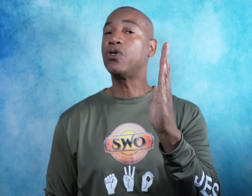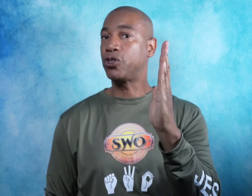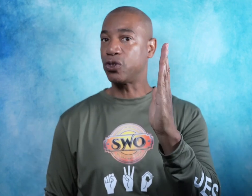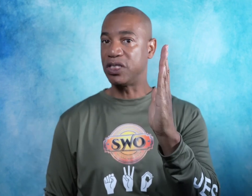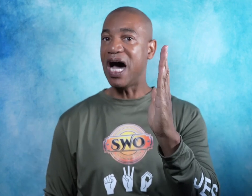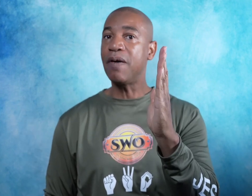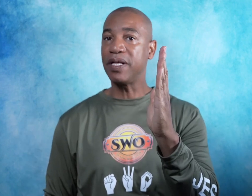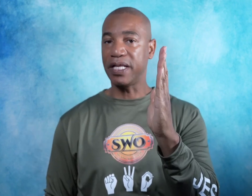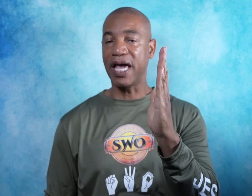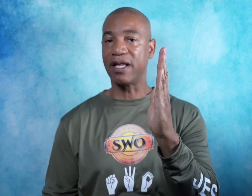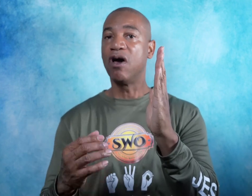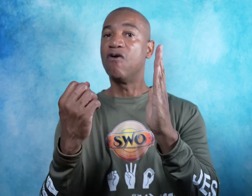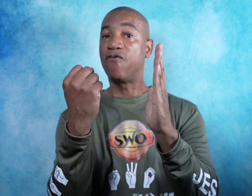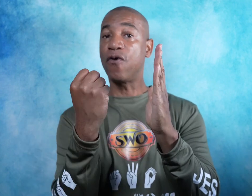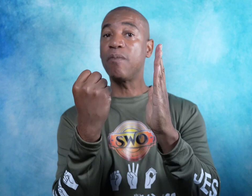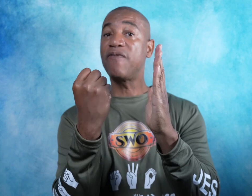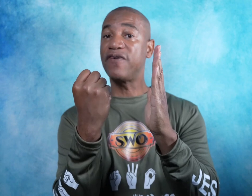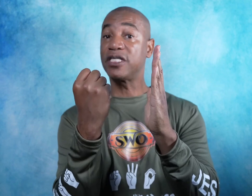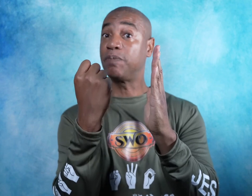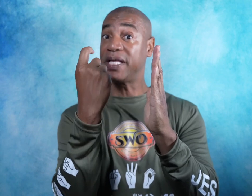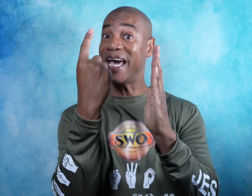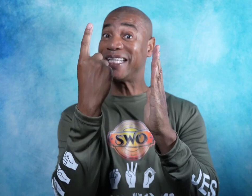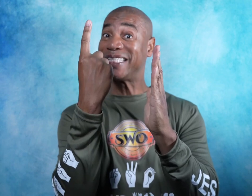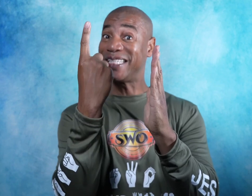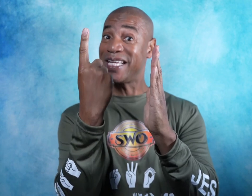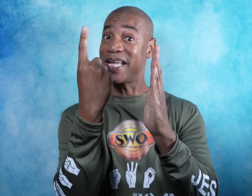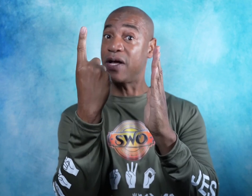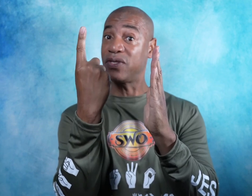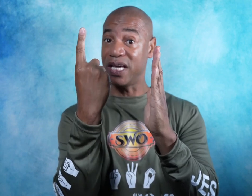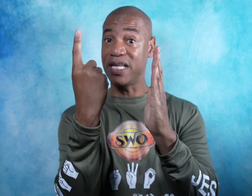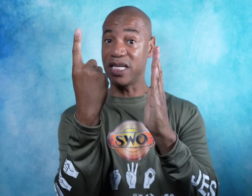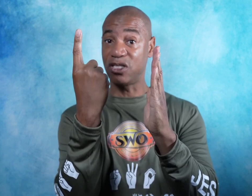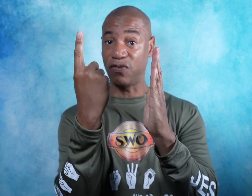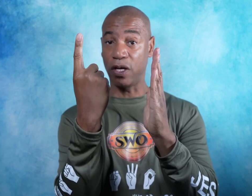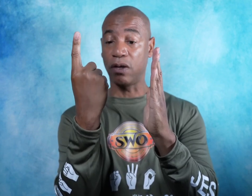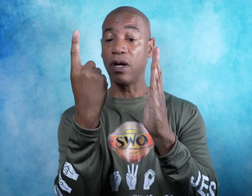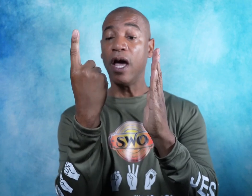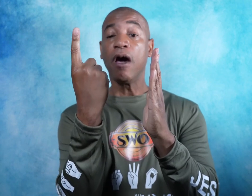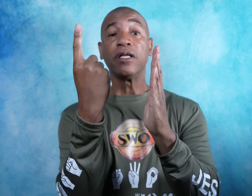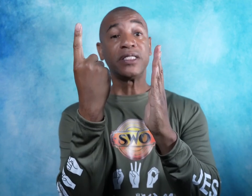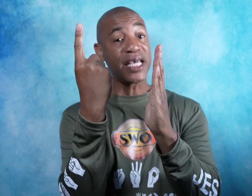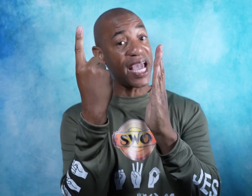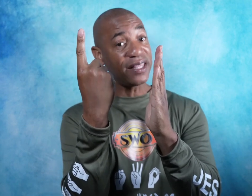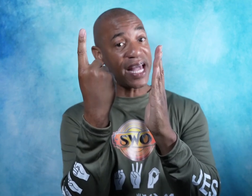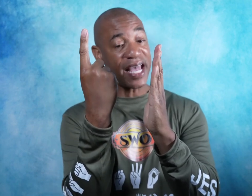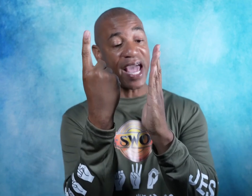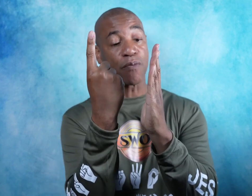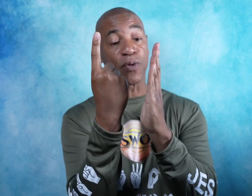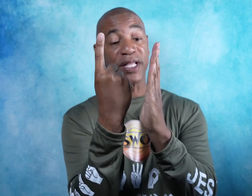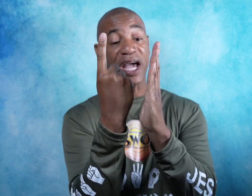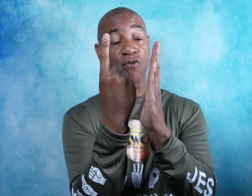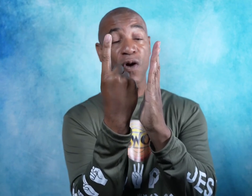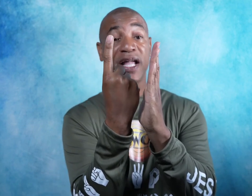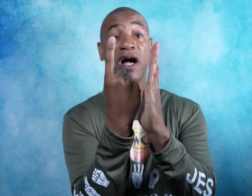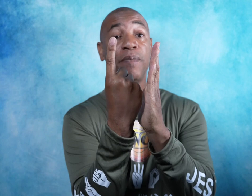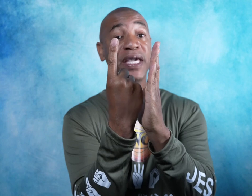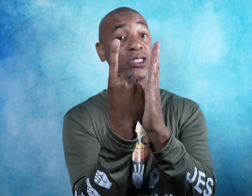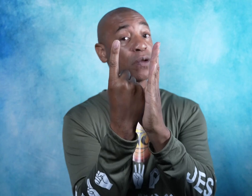with your dominant hand, form a fist, but extend out the index finger. Take that hand, bring that right up against the